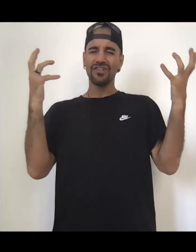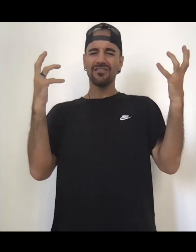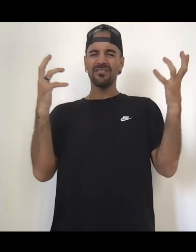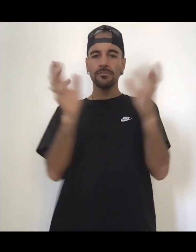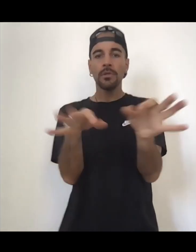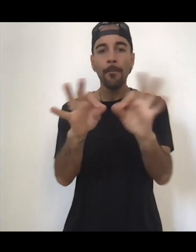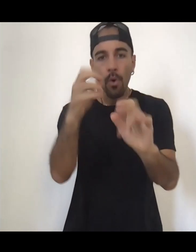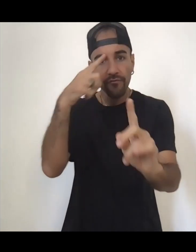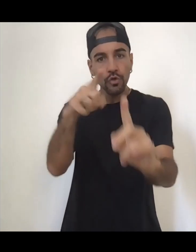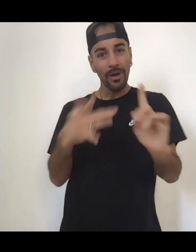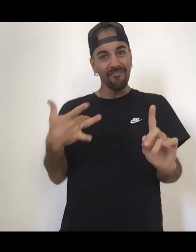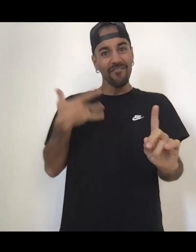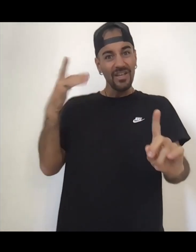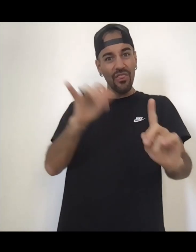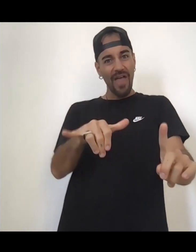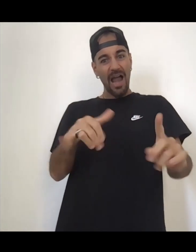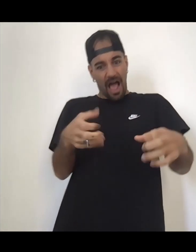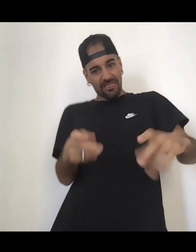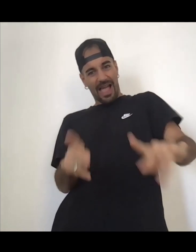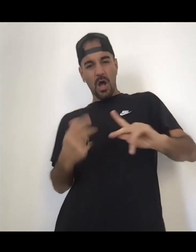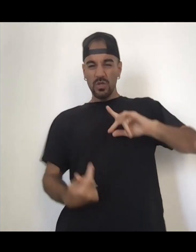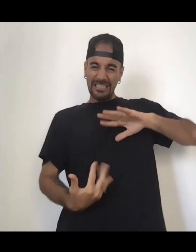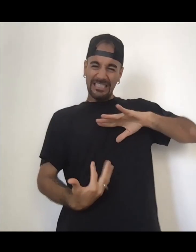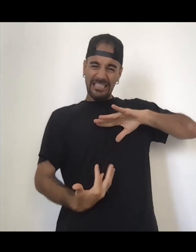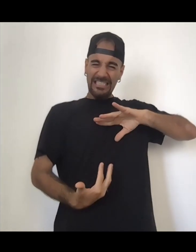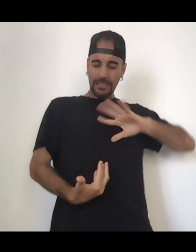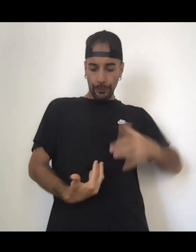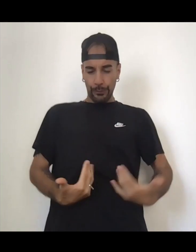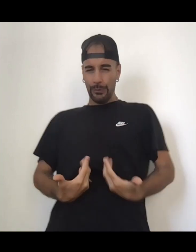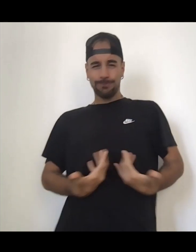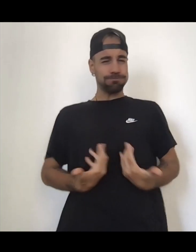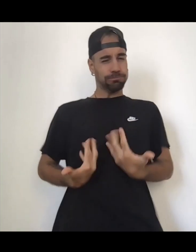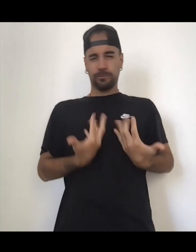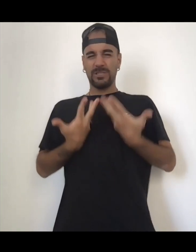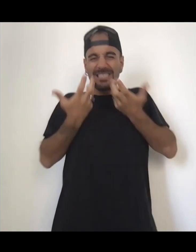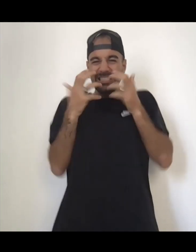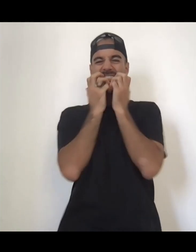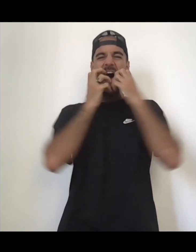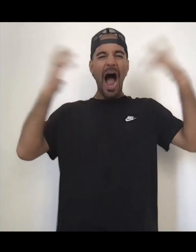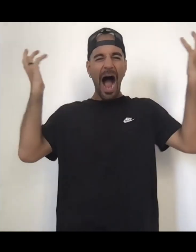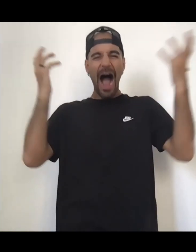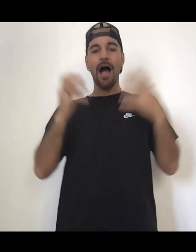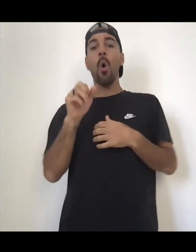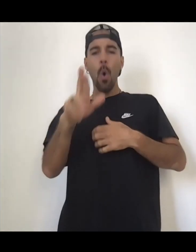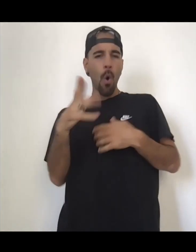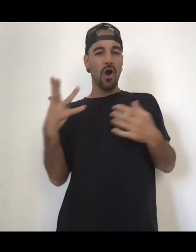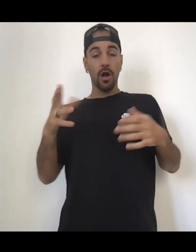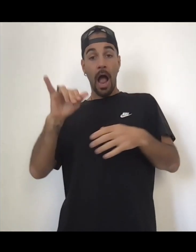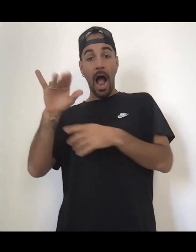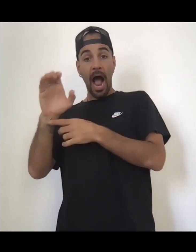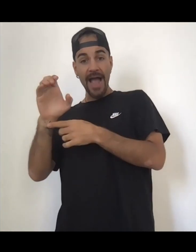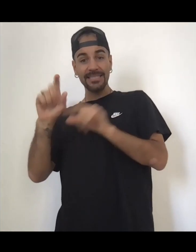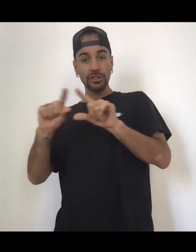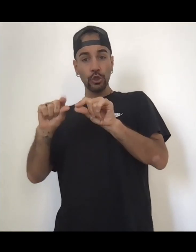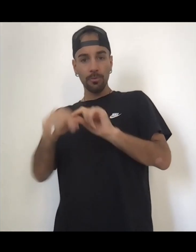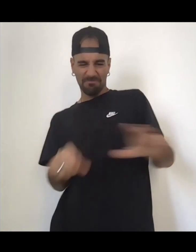Feel that anger. Give yourself space to feel that anger. Do it in healthy ways. Throw ice cubes. Scream in a pillow. Take a bath and scream